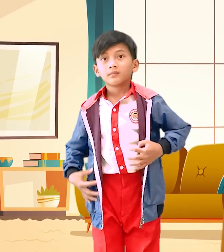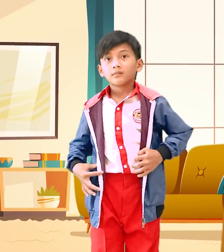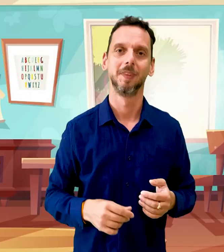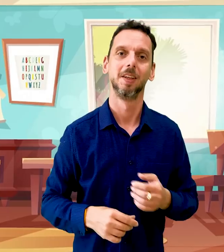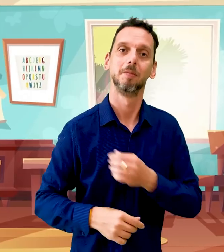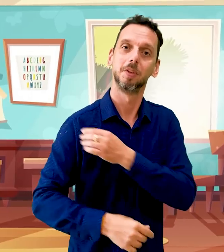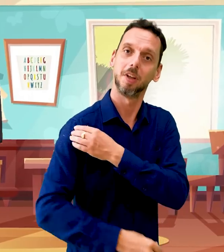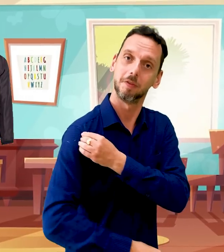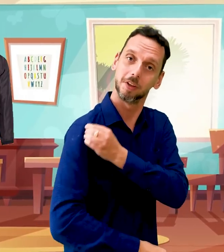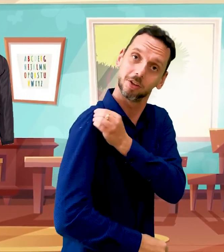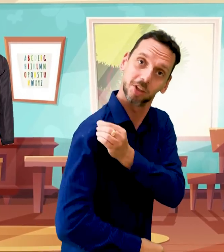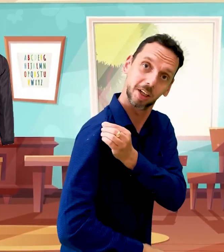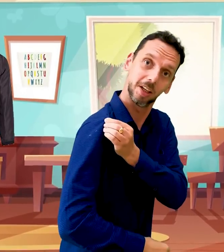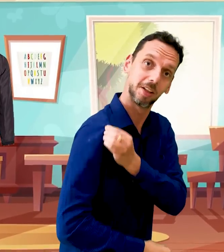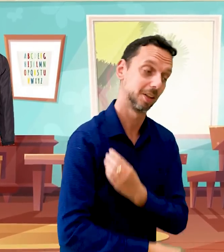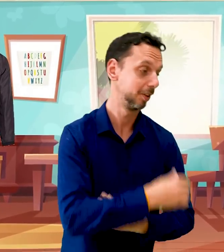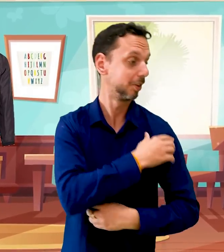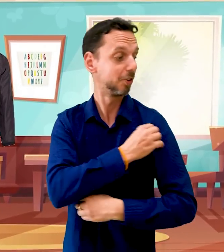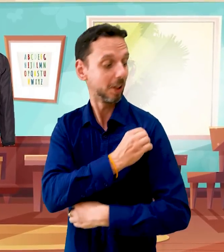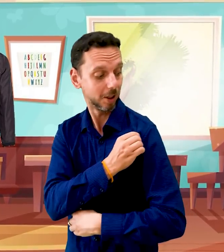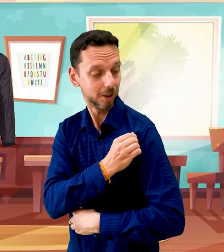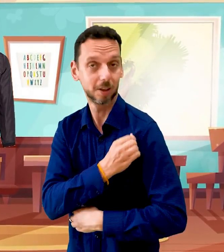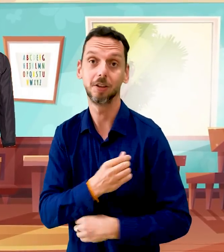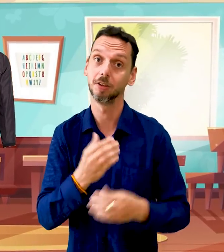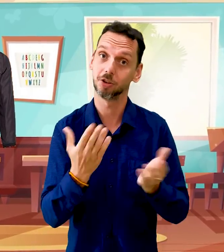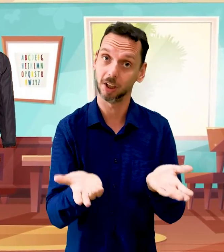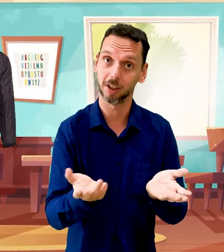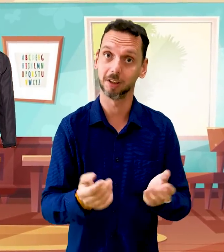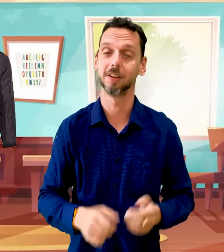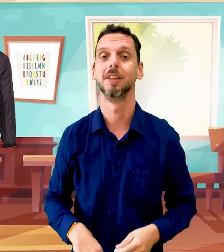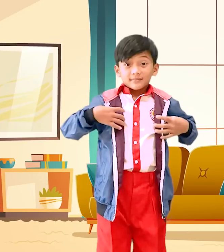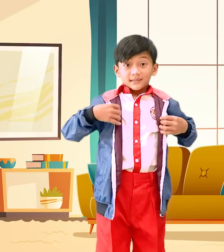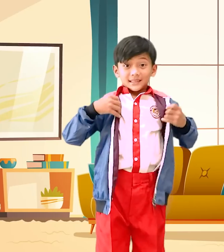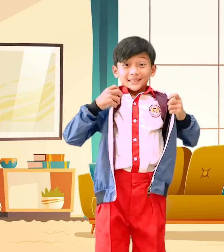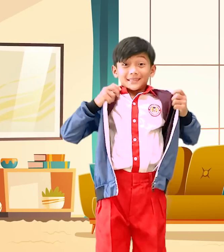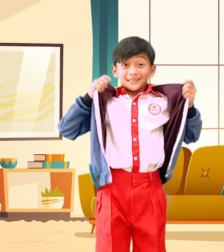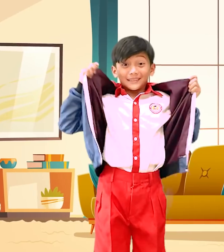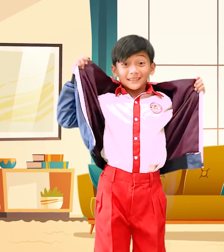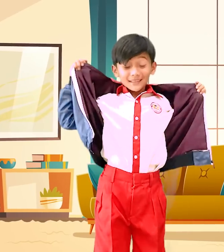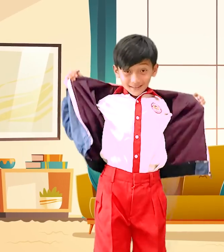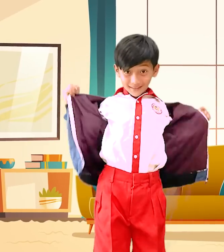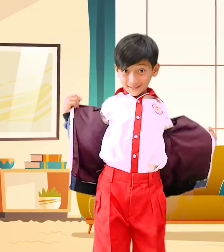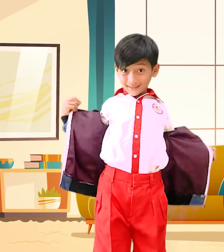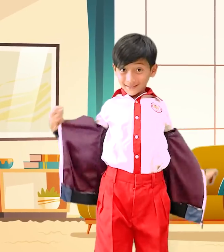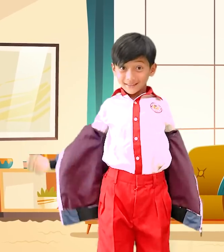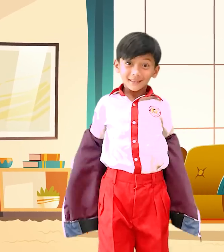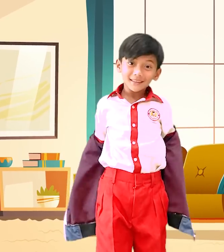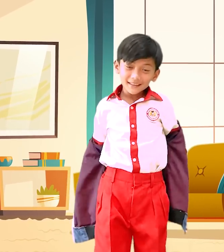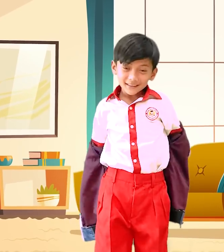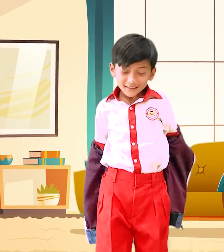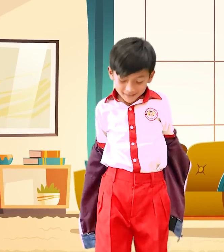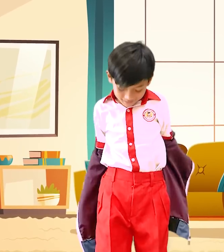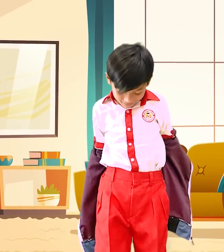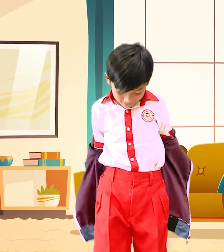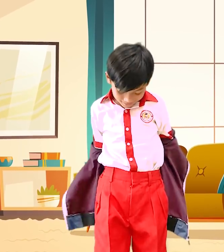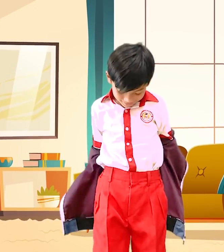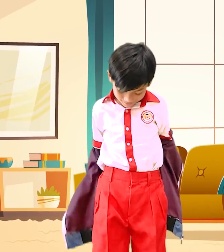Put off your jacket, your jacket, your jacket Put off your jacket, your jacket, your jacket